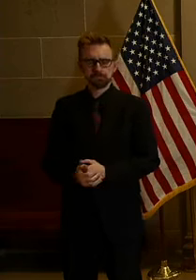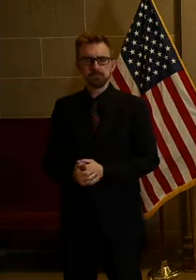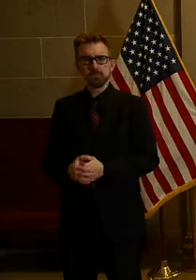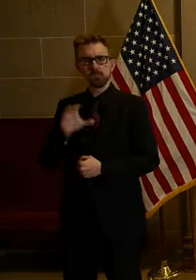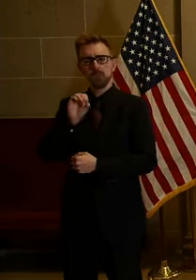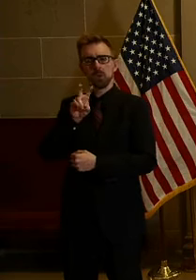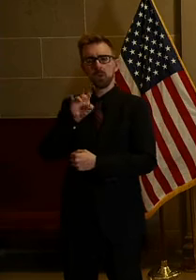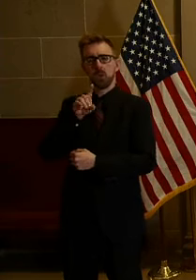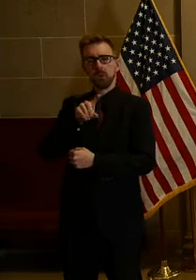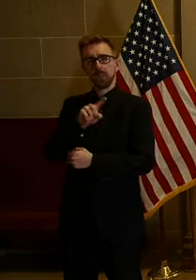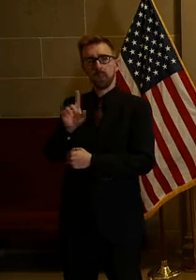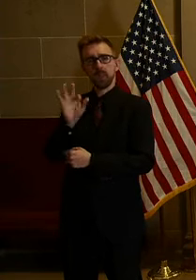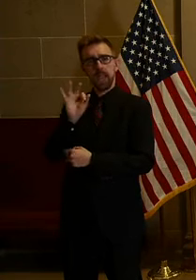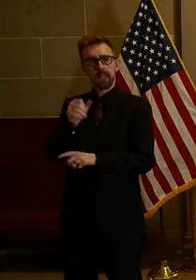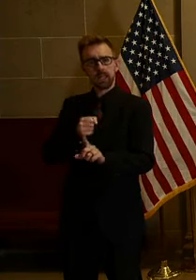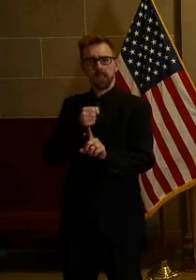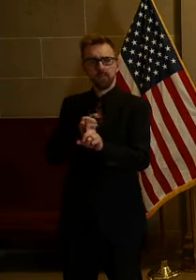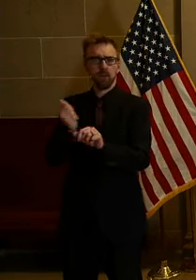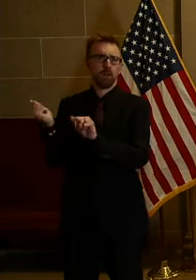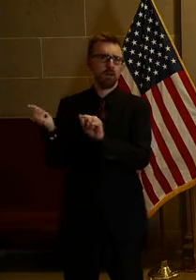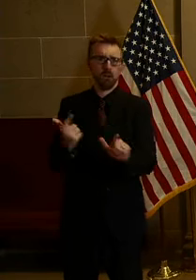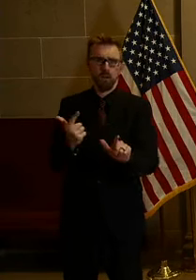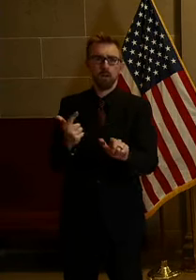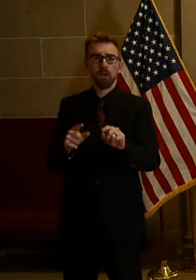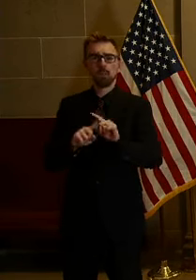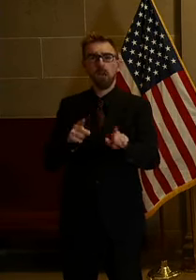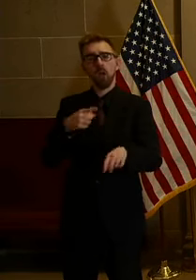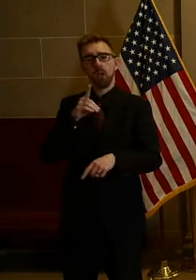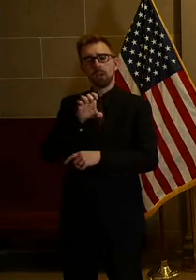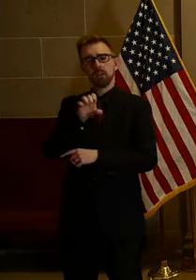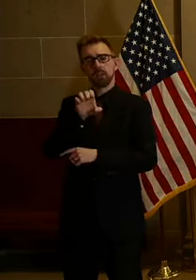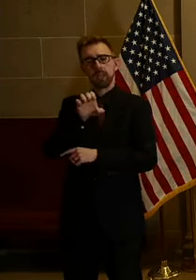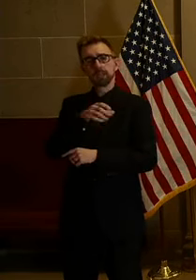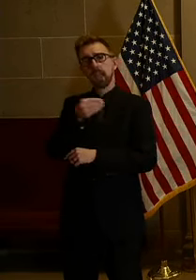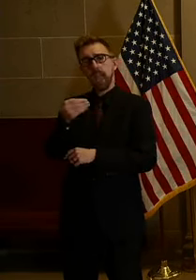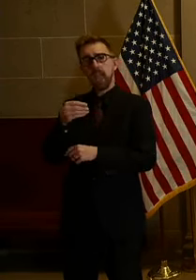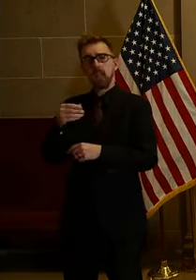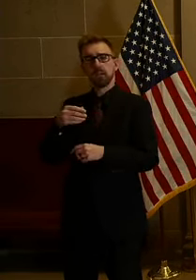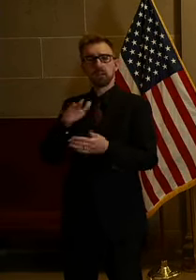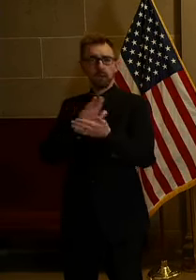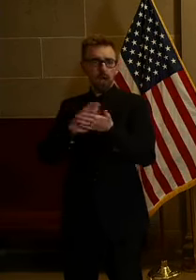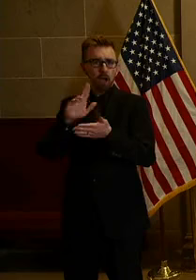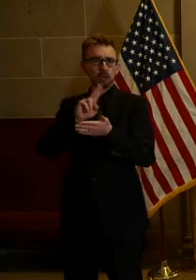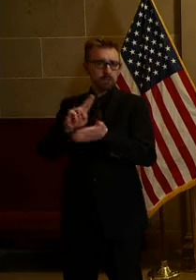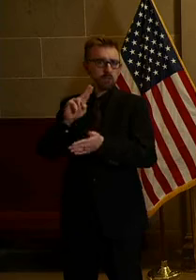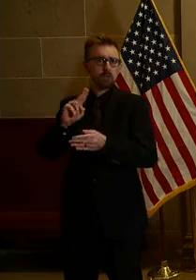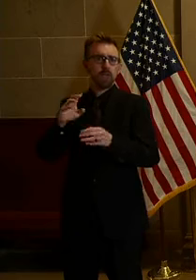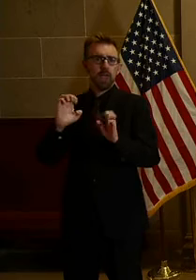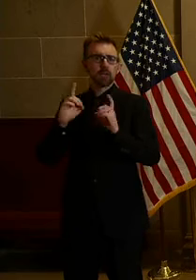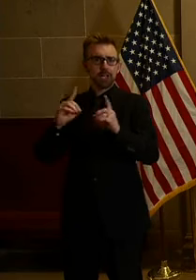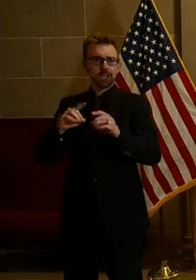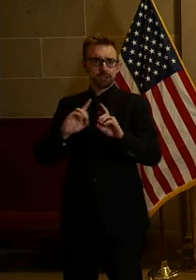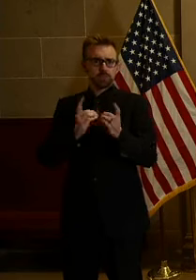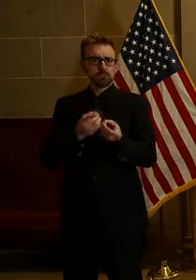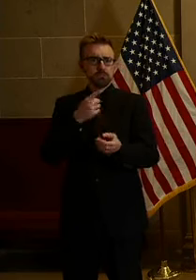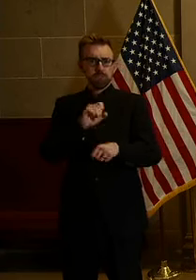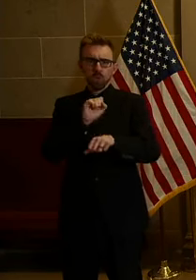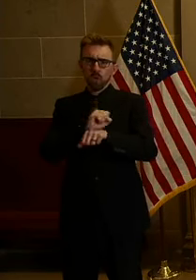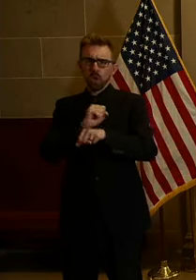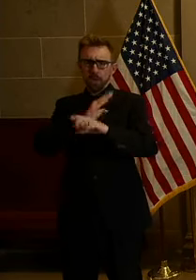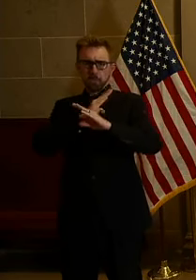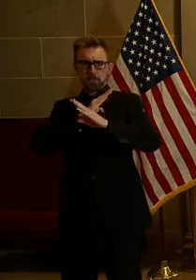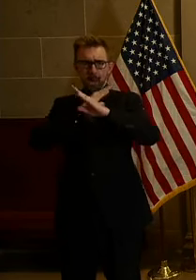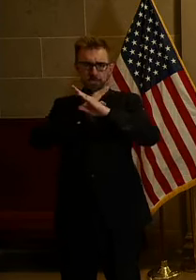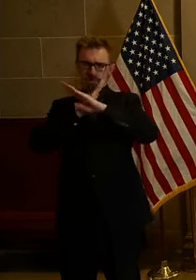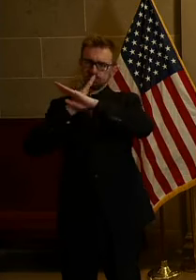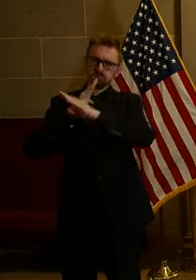is affecting everyone, but DESE and higher education have been working hard to remove barriers and provide